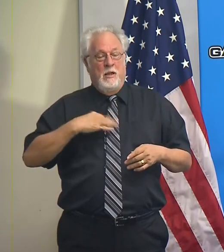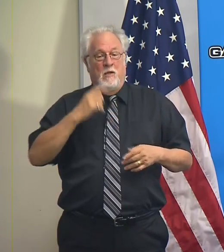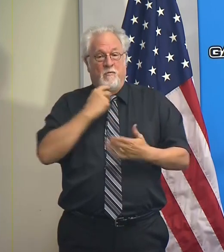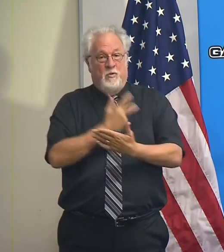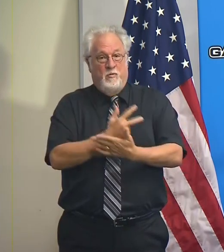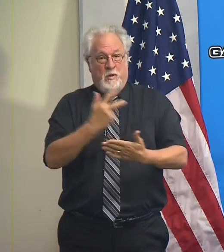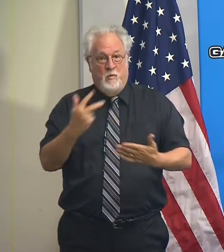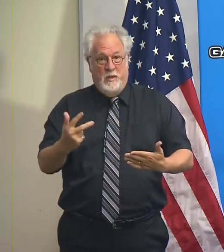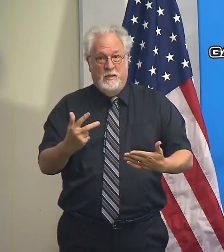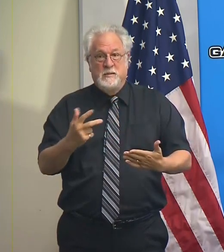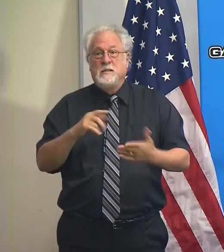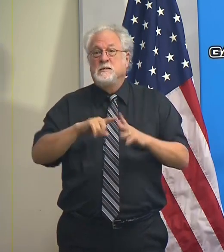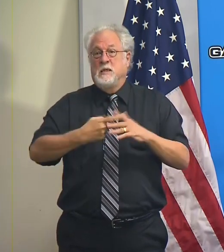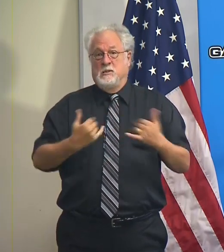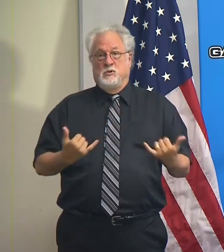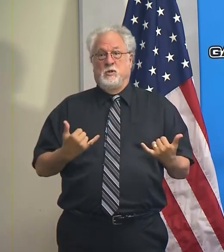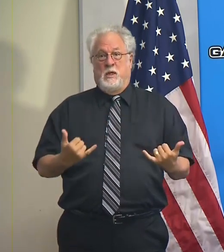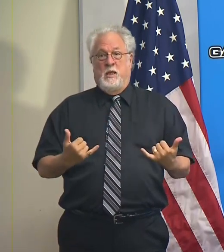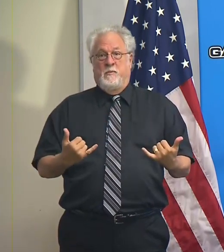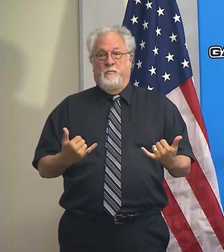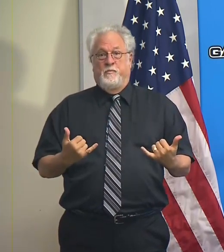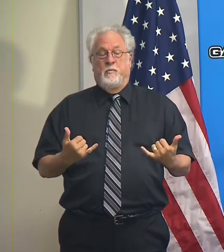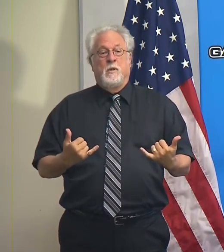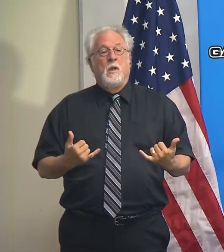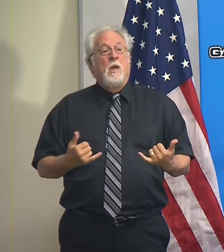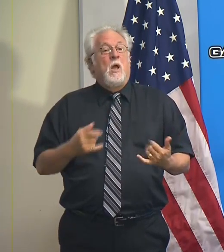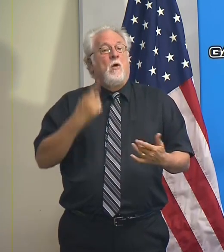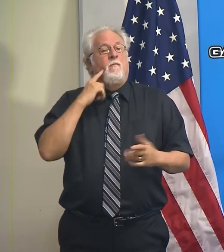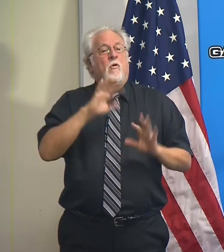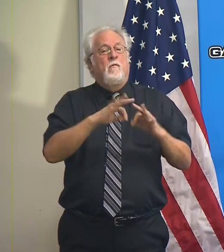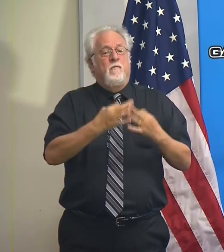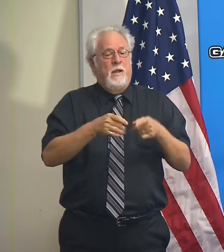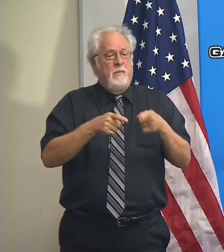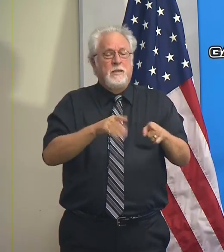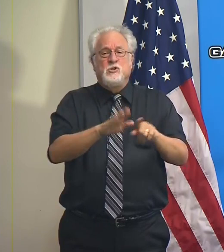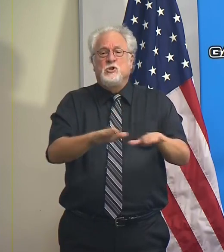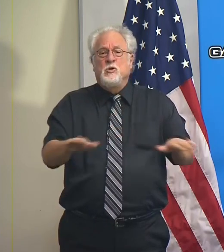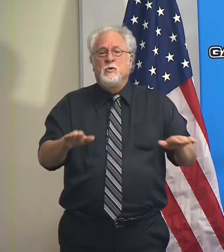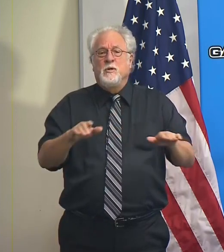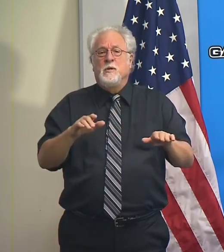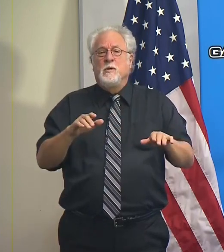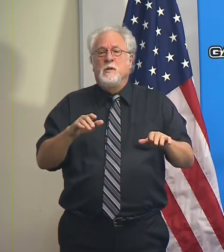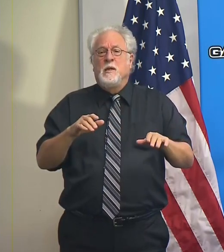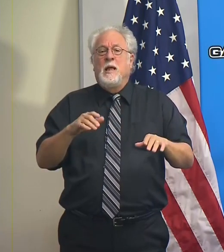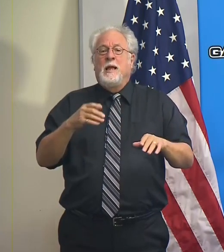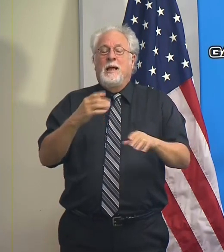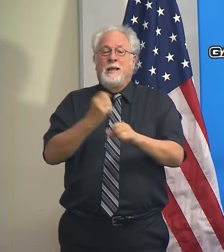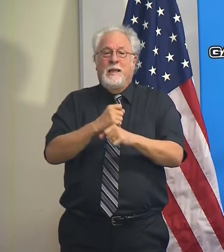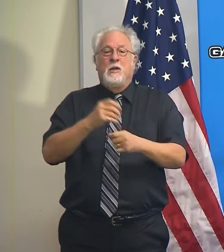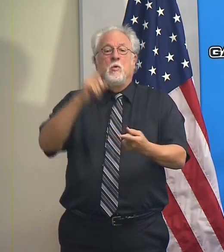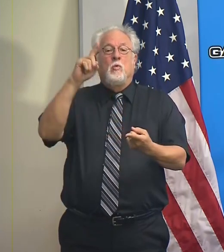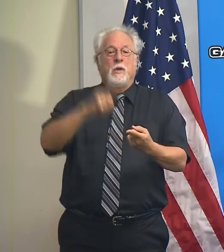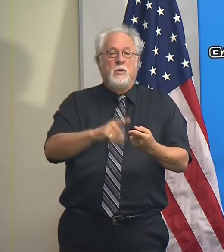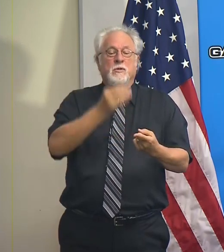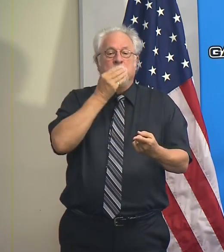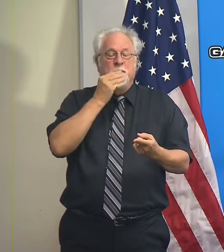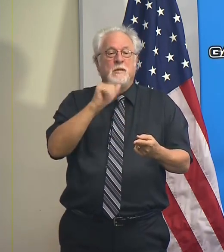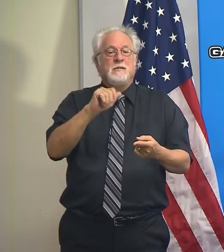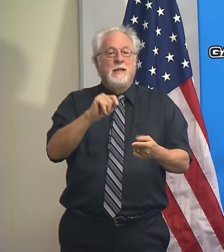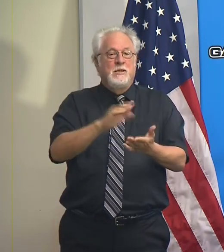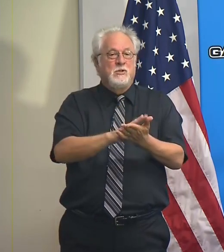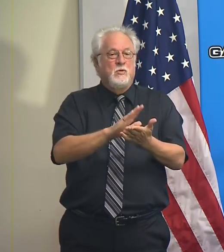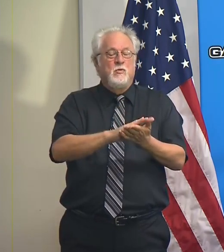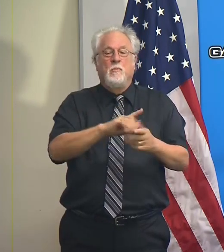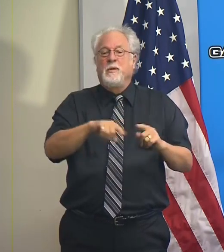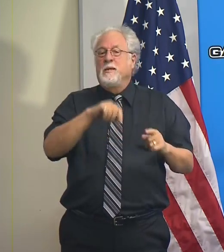three weeks, and that starts today. And this is for families of children who receive free reduced meals at school, but they didn't apply for